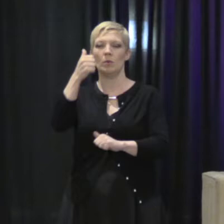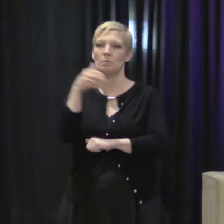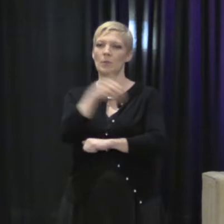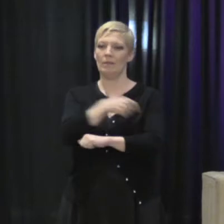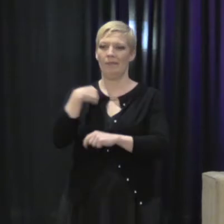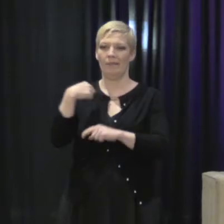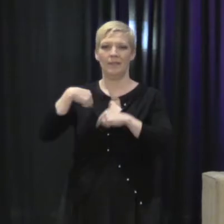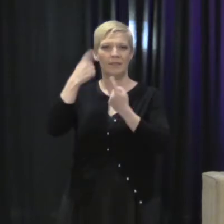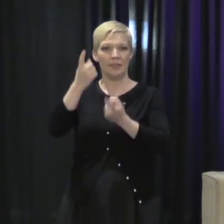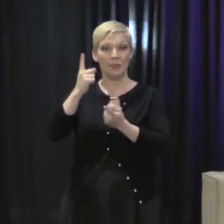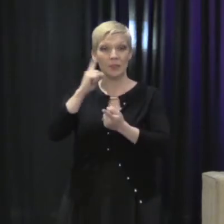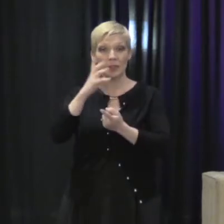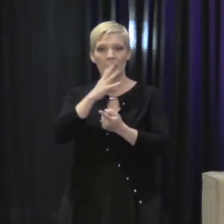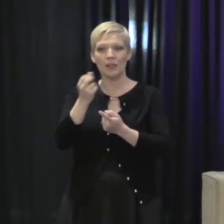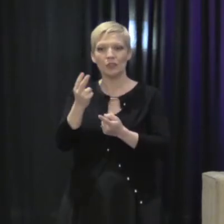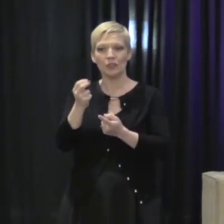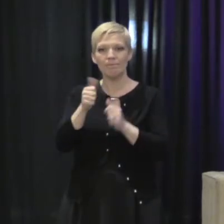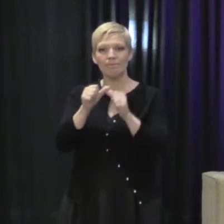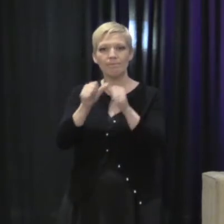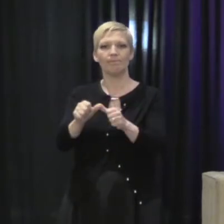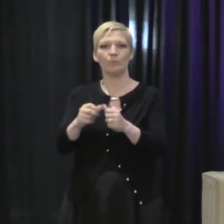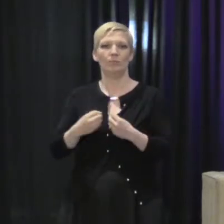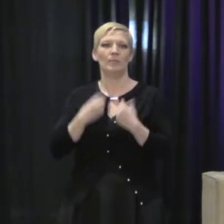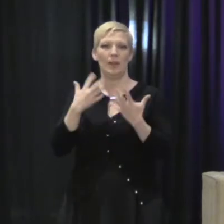and she continues to inspire me.